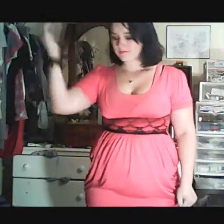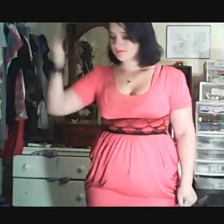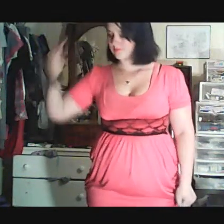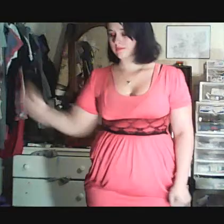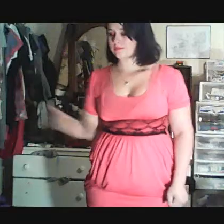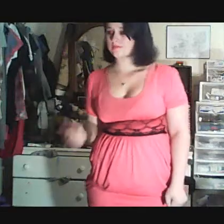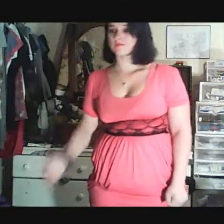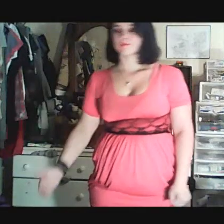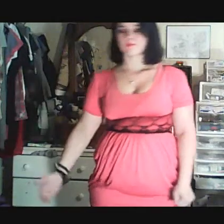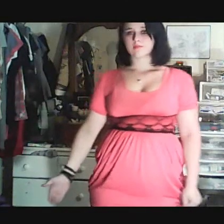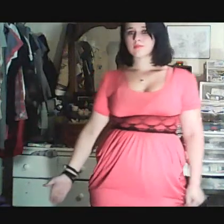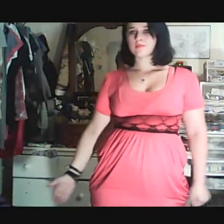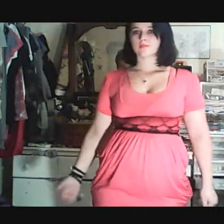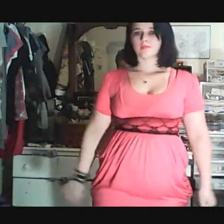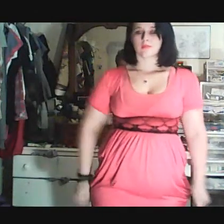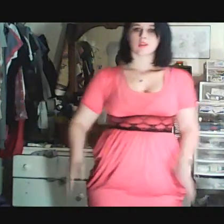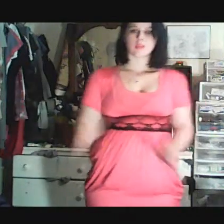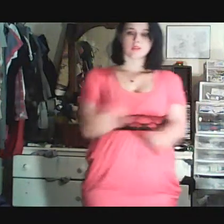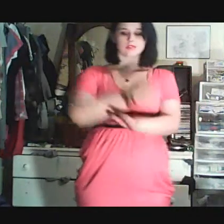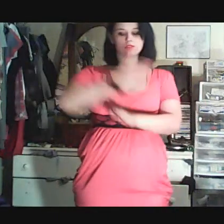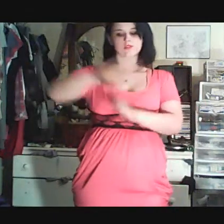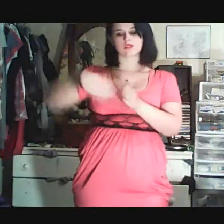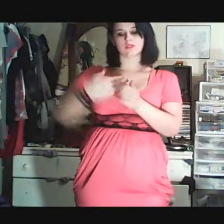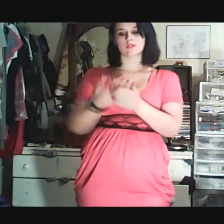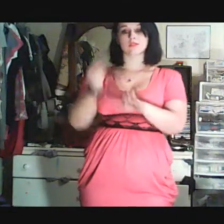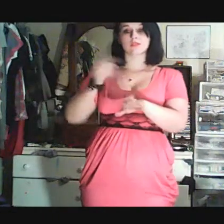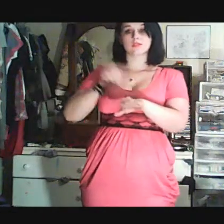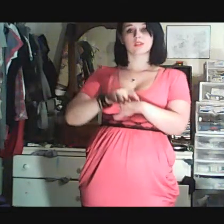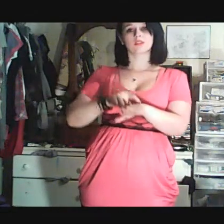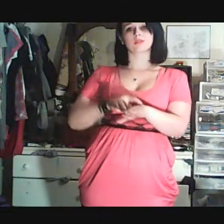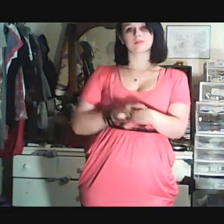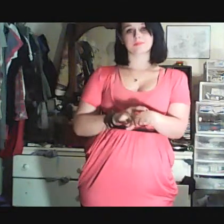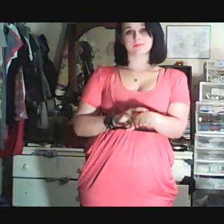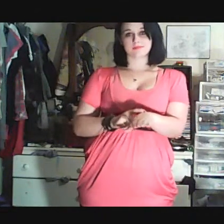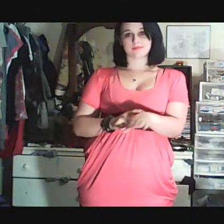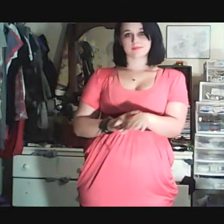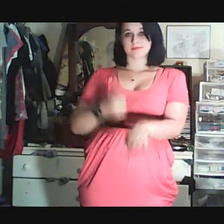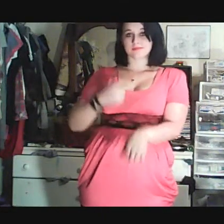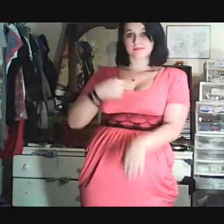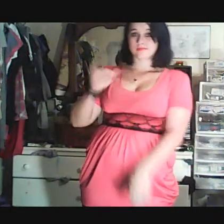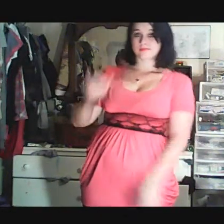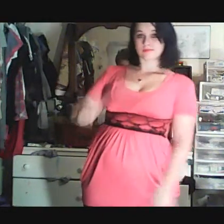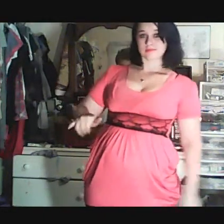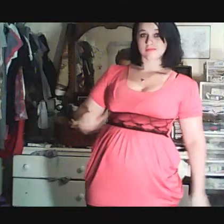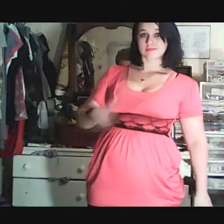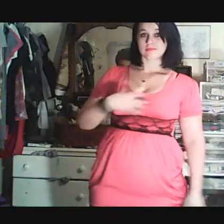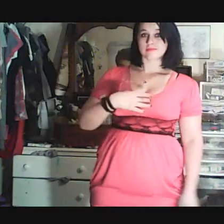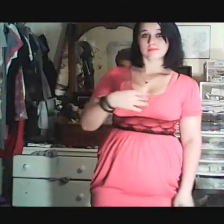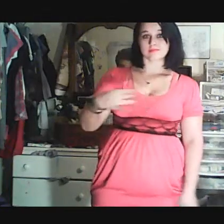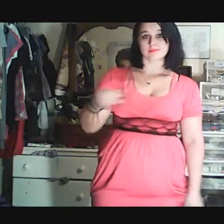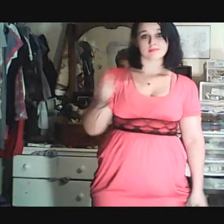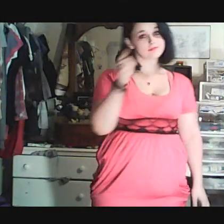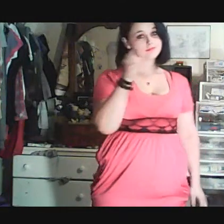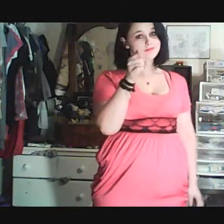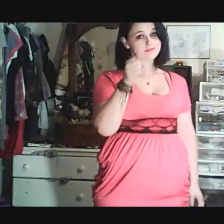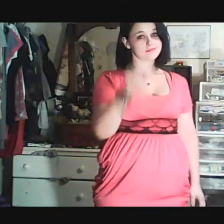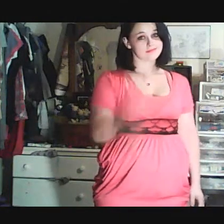wonder at all. After all this time, I'm still into you.